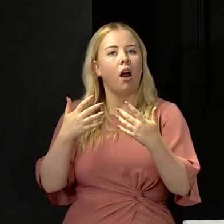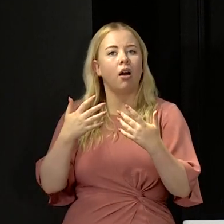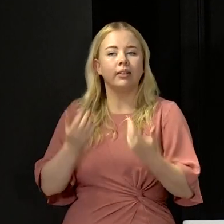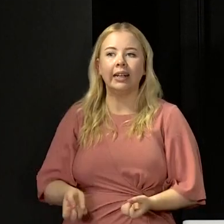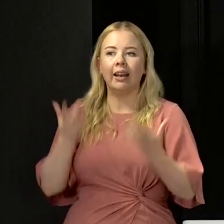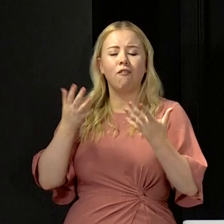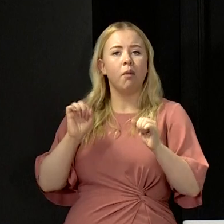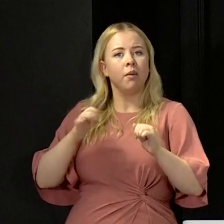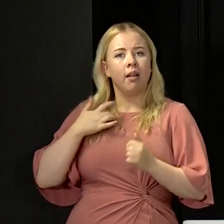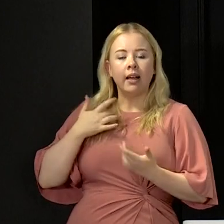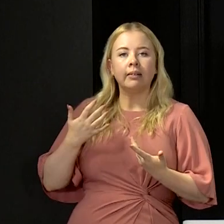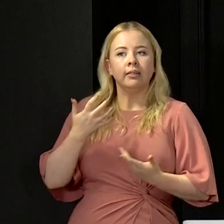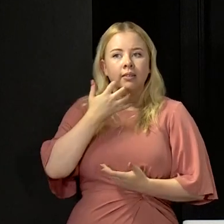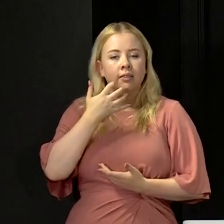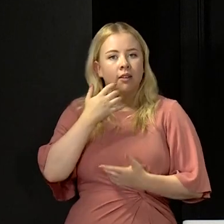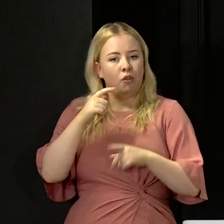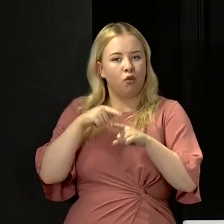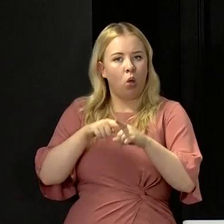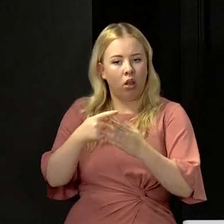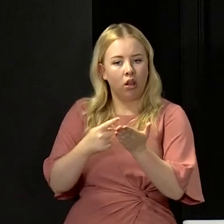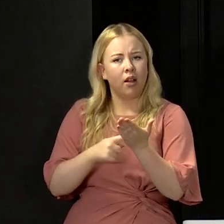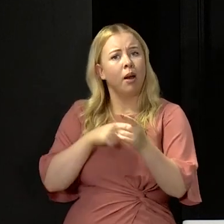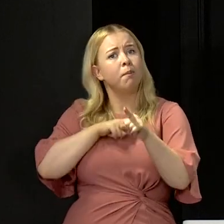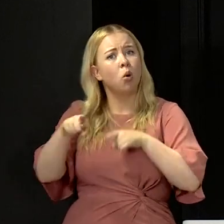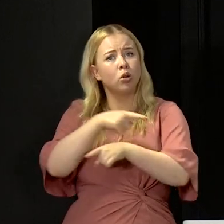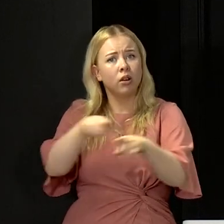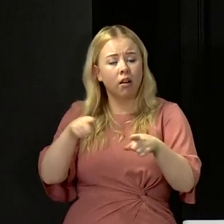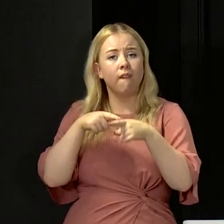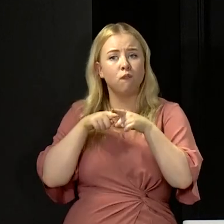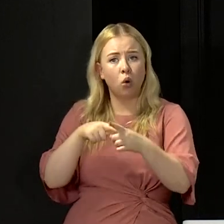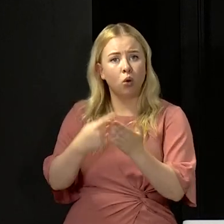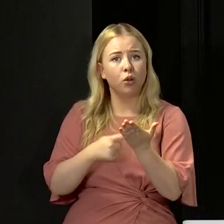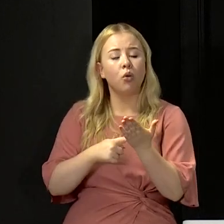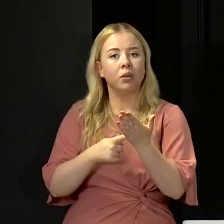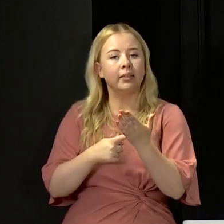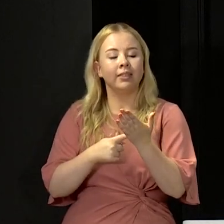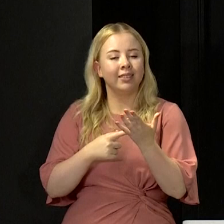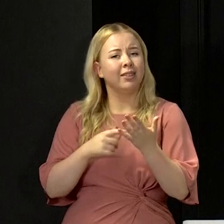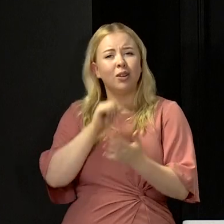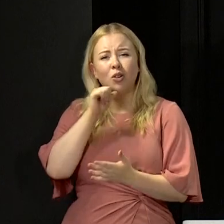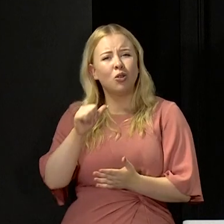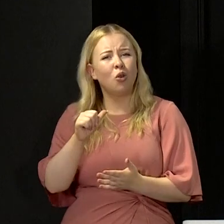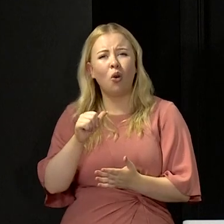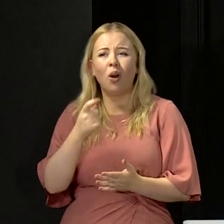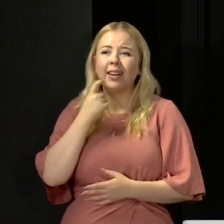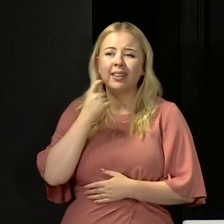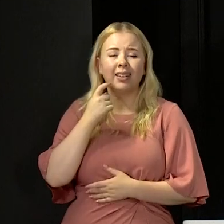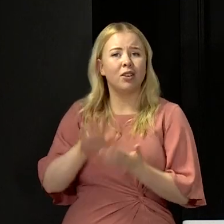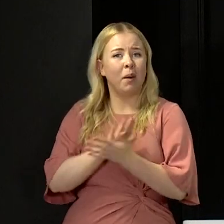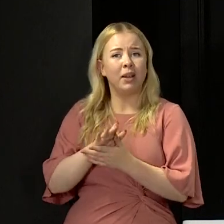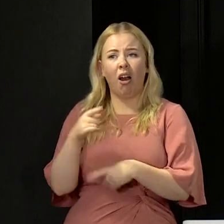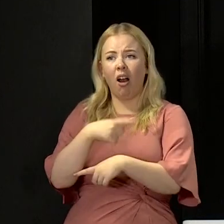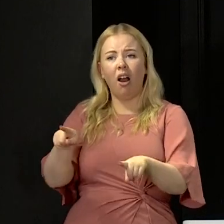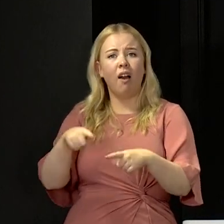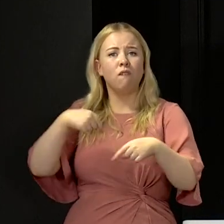lives. And the vast majority of members of the public are doing that, and it's not easy. We can't have privileged football players